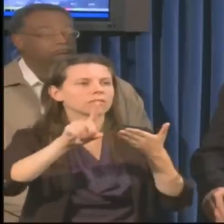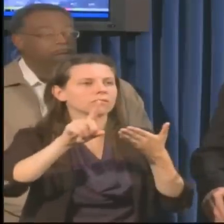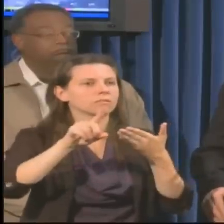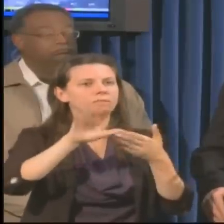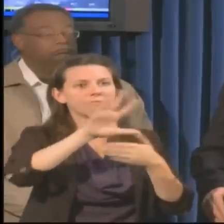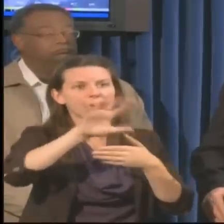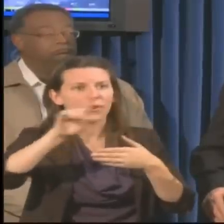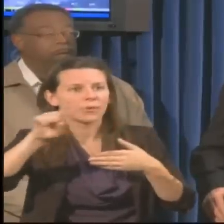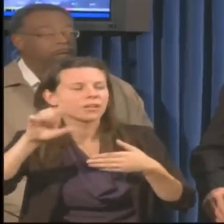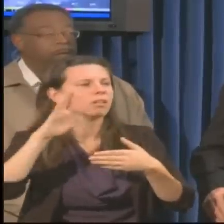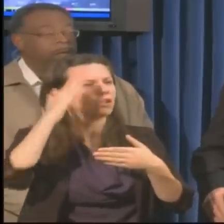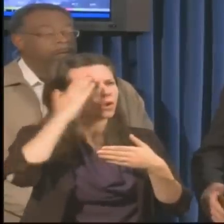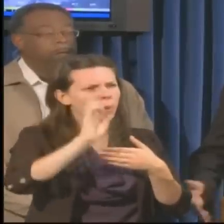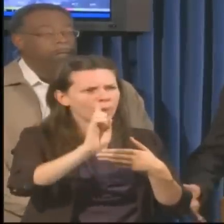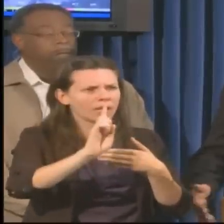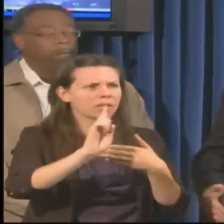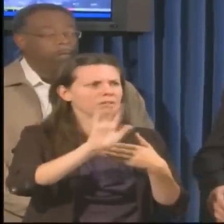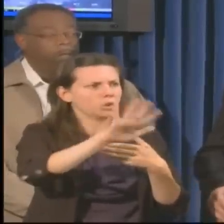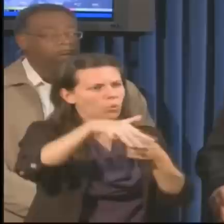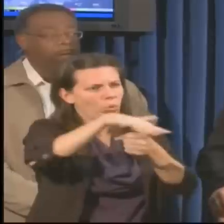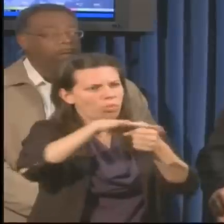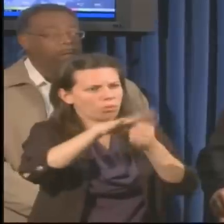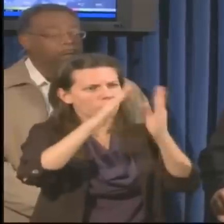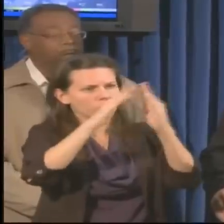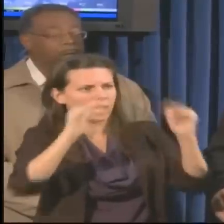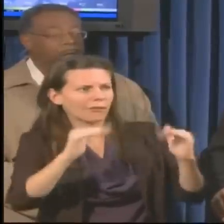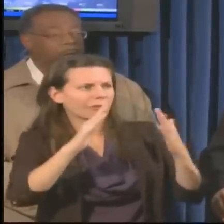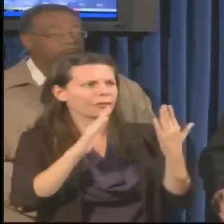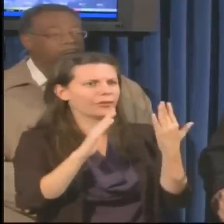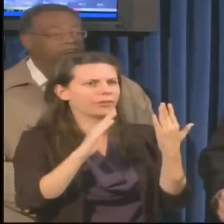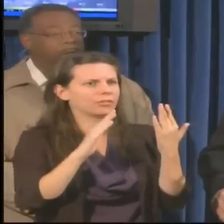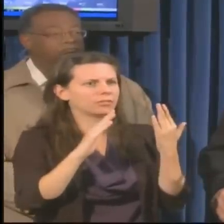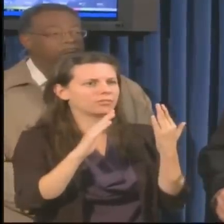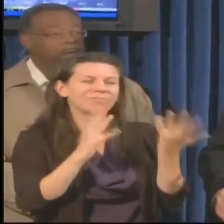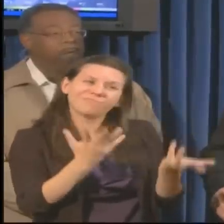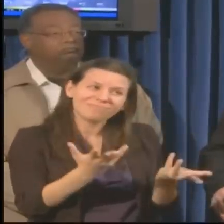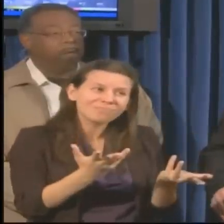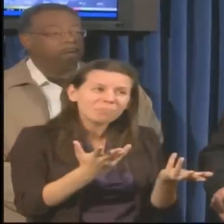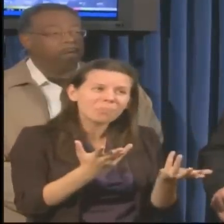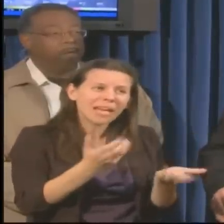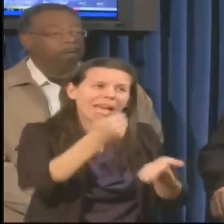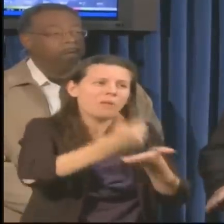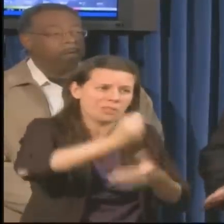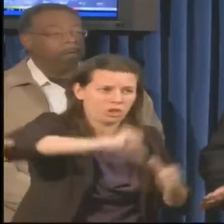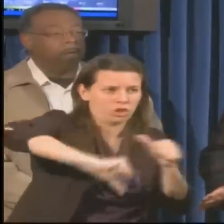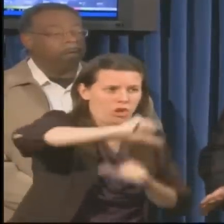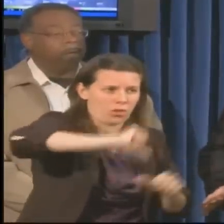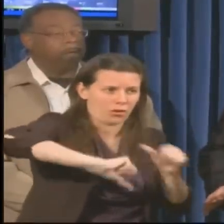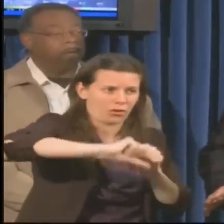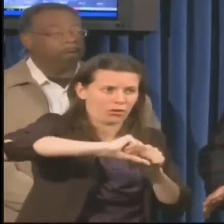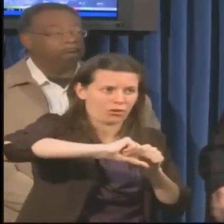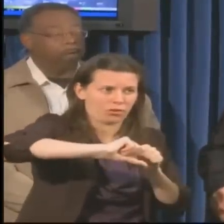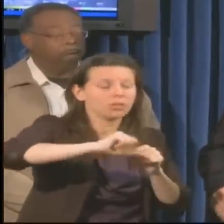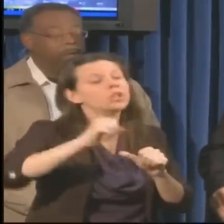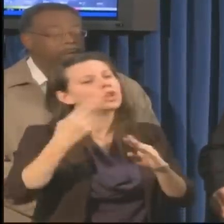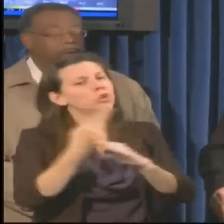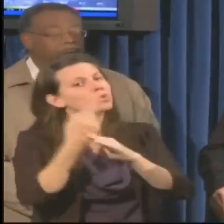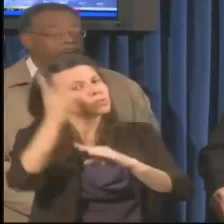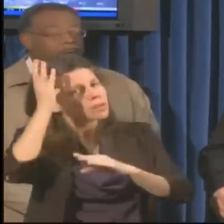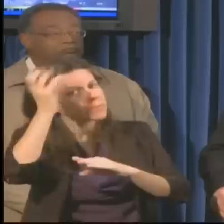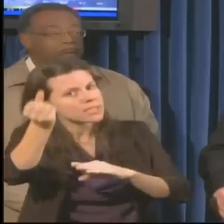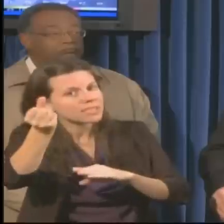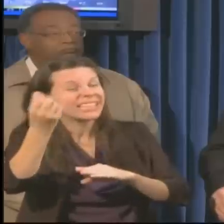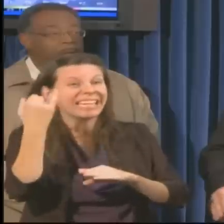knowing where shelters are. But at the end of the day, it's about being a good neighbor, using common sense, staying inside